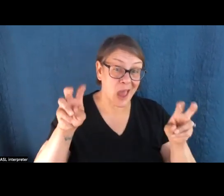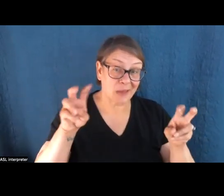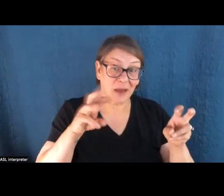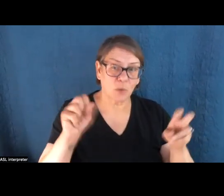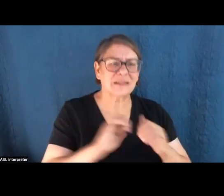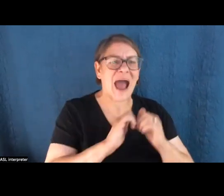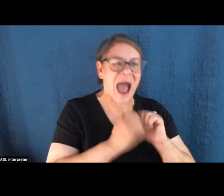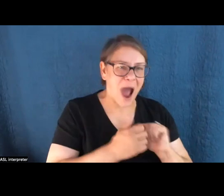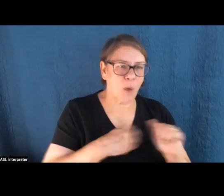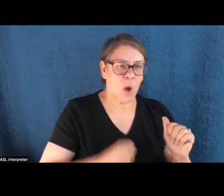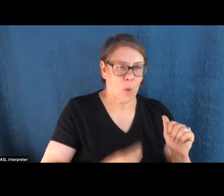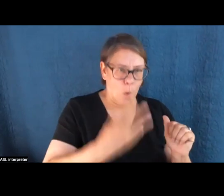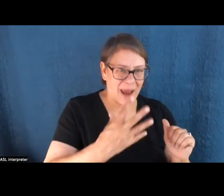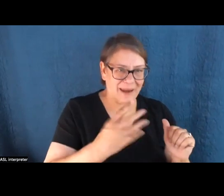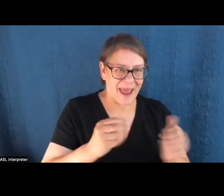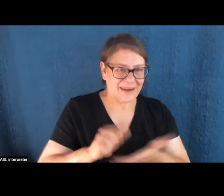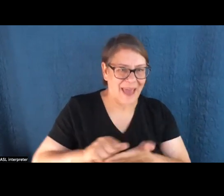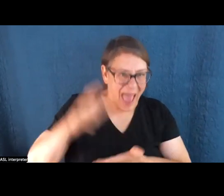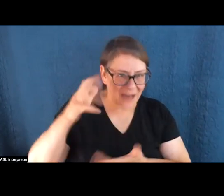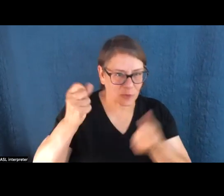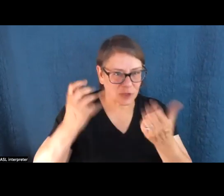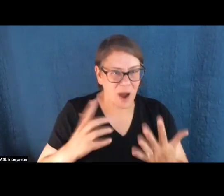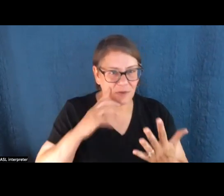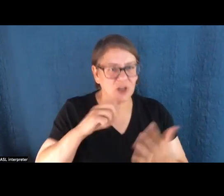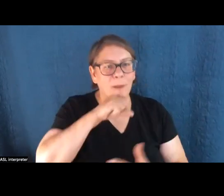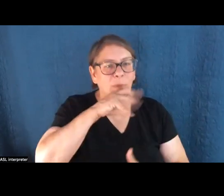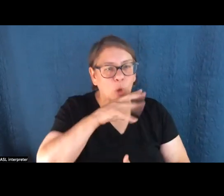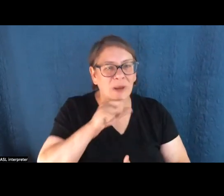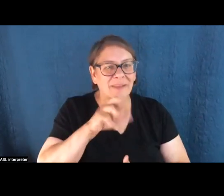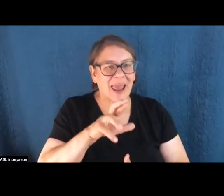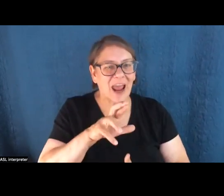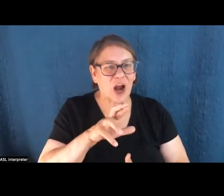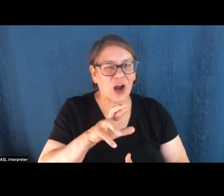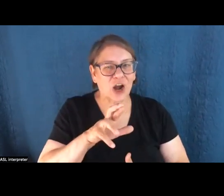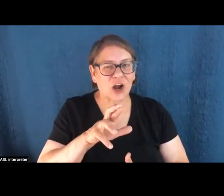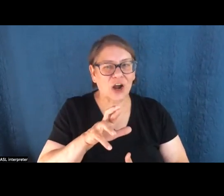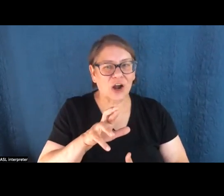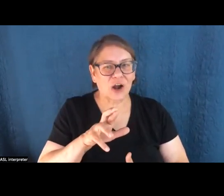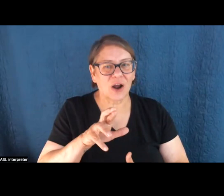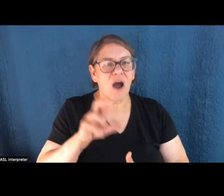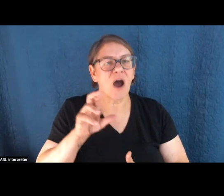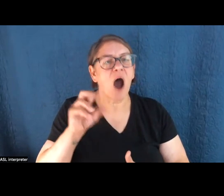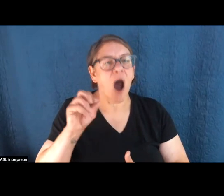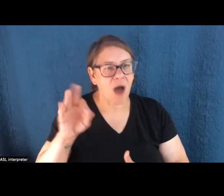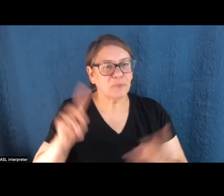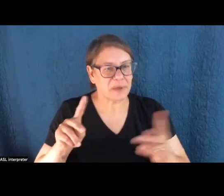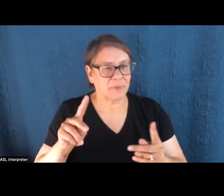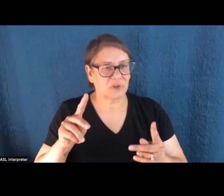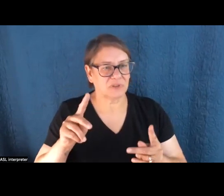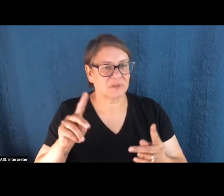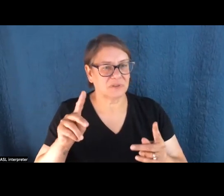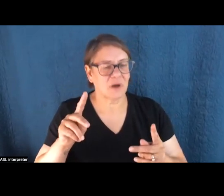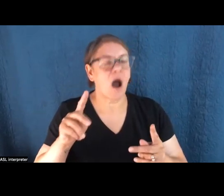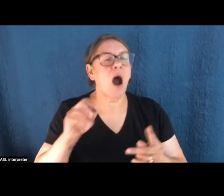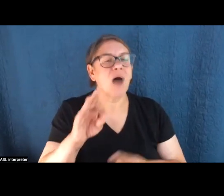how white and affluent drivers are polluting the air breathed by LA's people of color. And the result